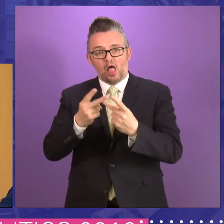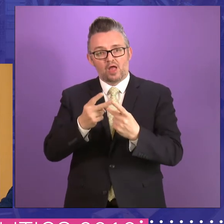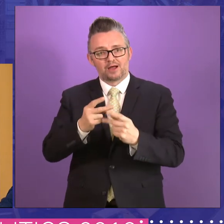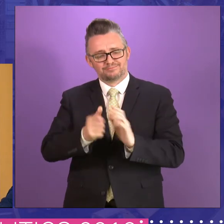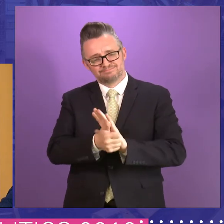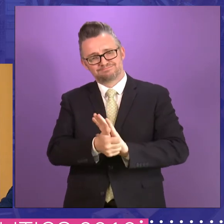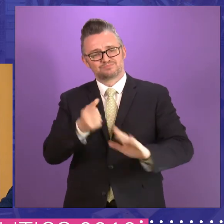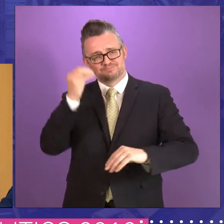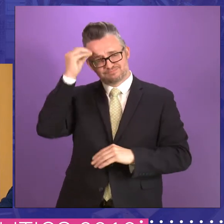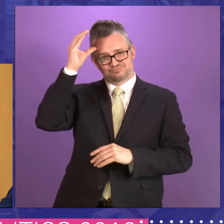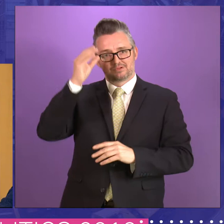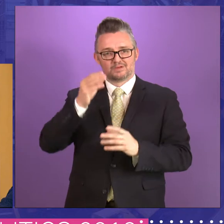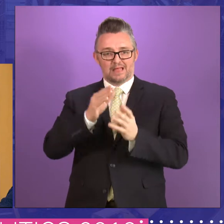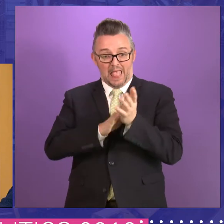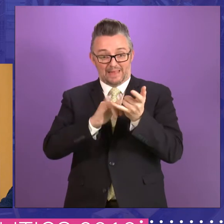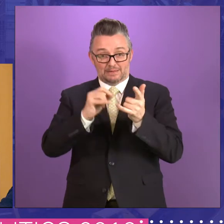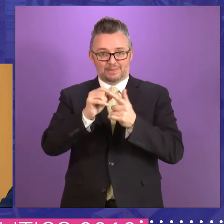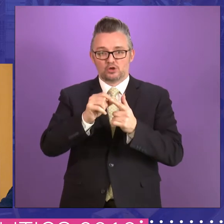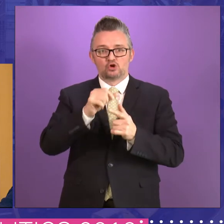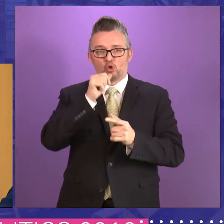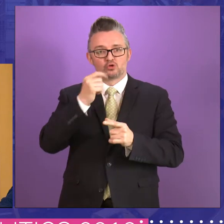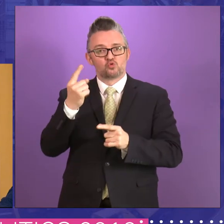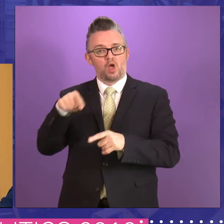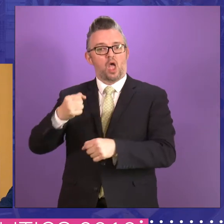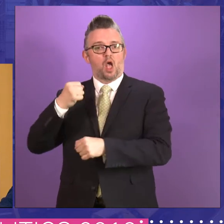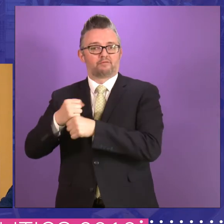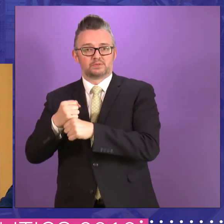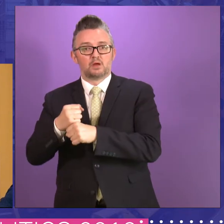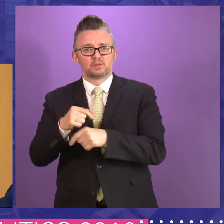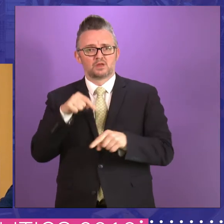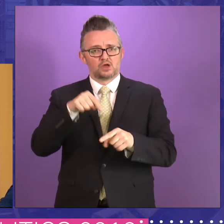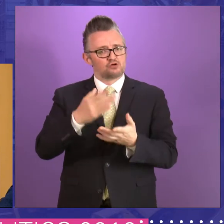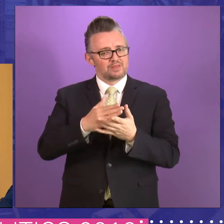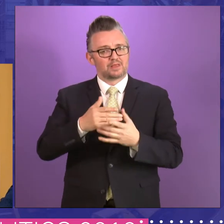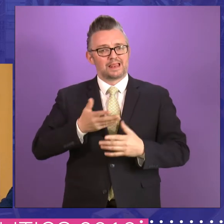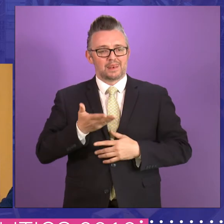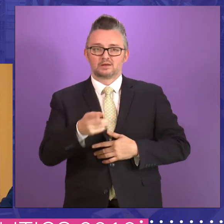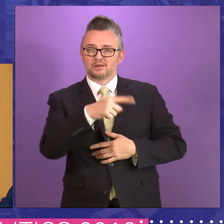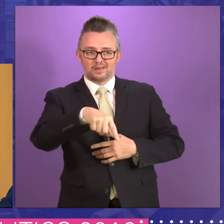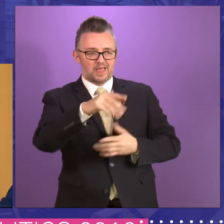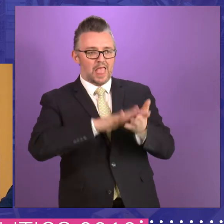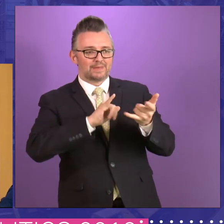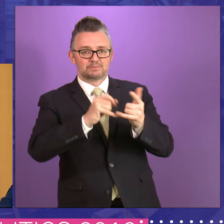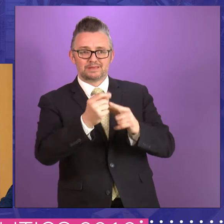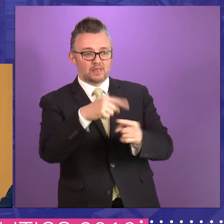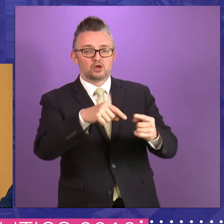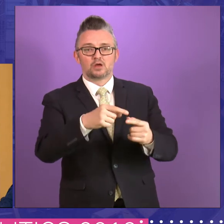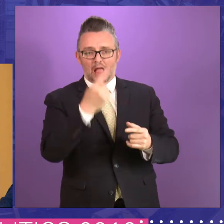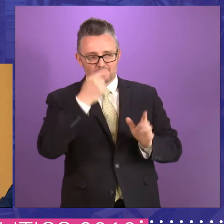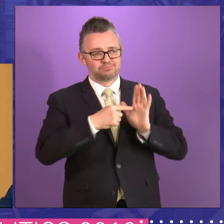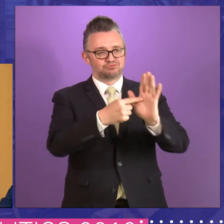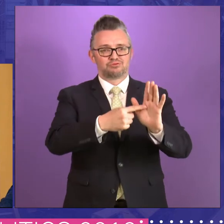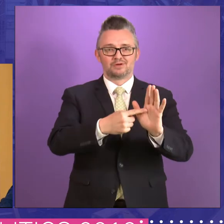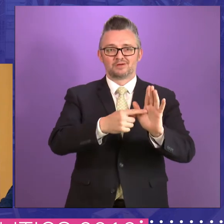political parties. And I think it's important in a Parliament to give these backbenchers an opportunity to show their skills,